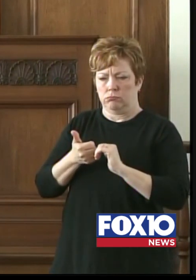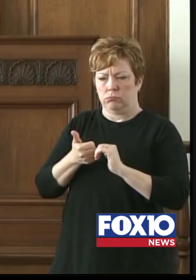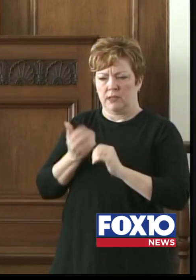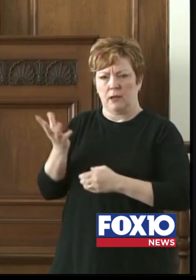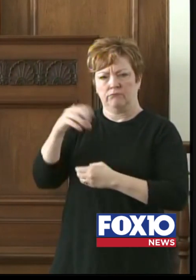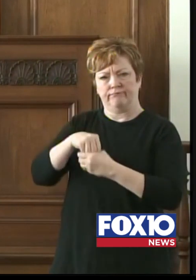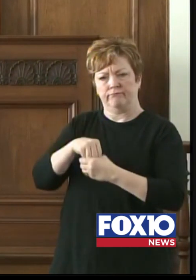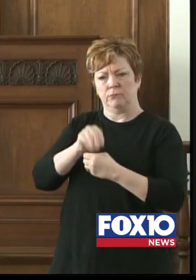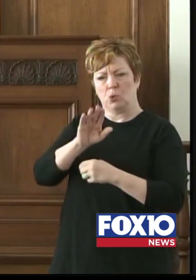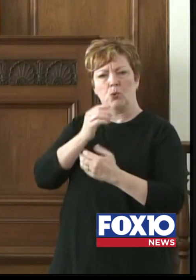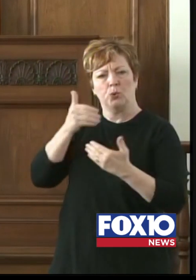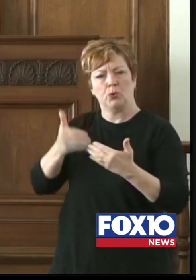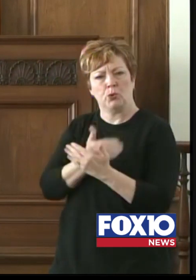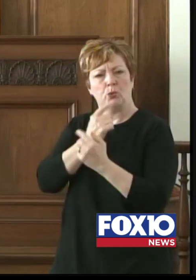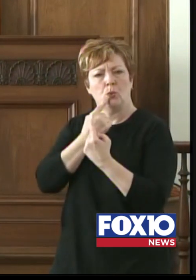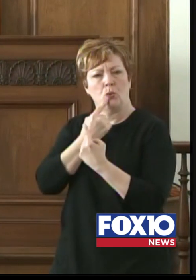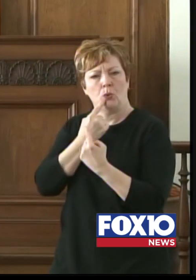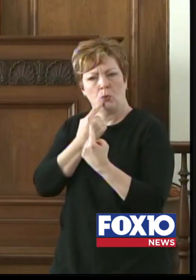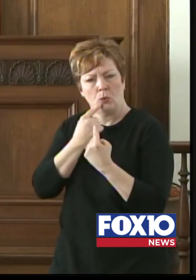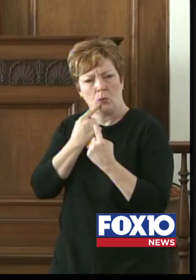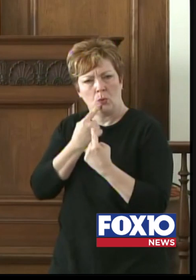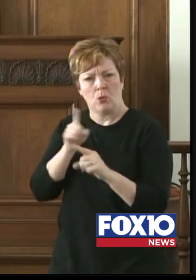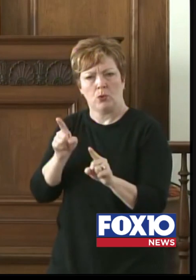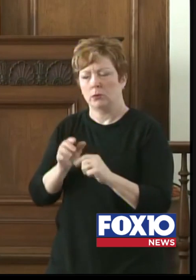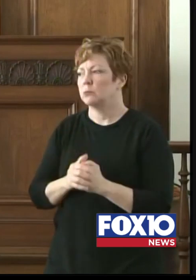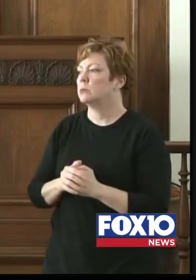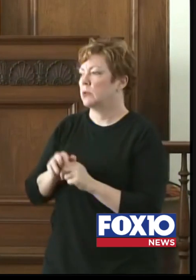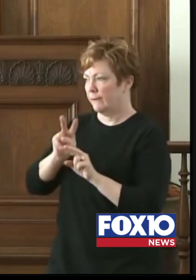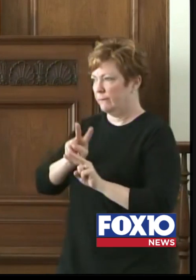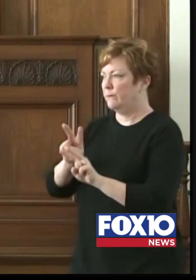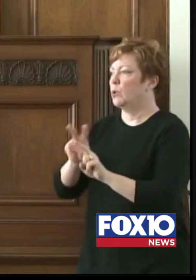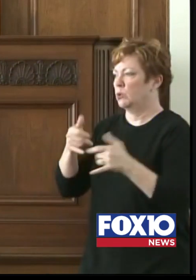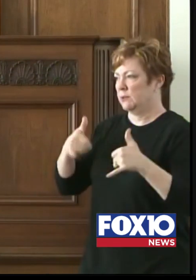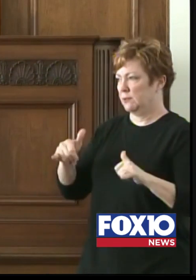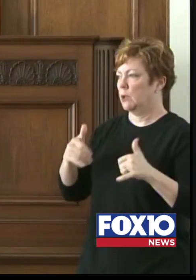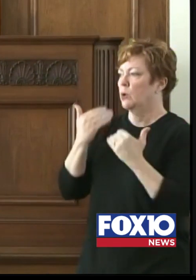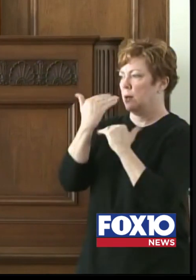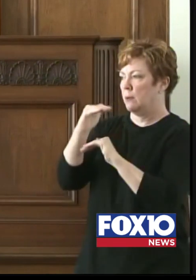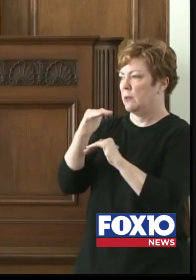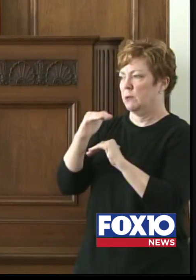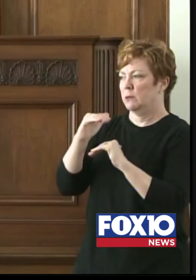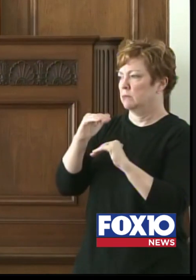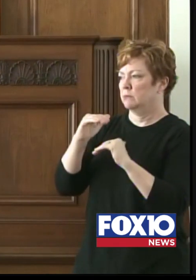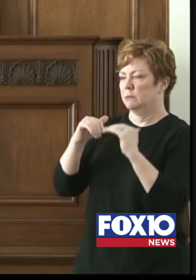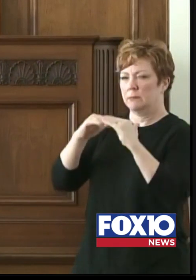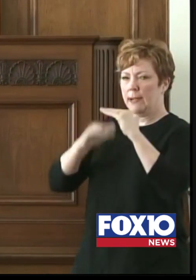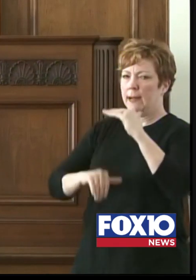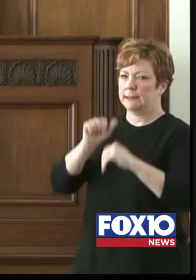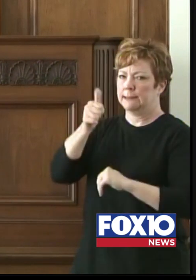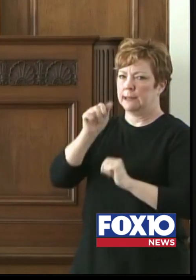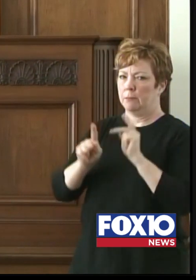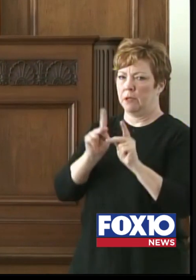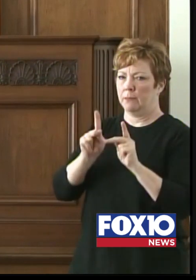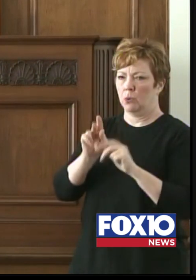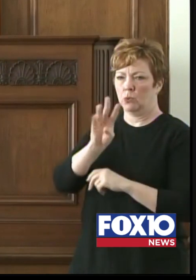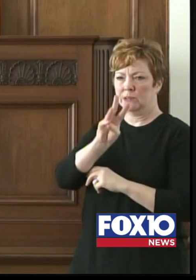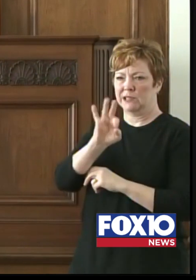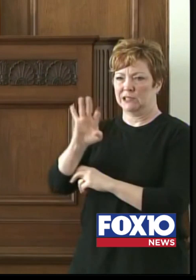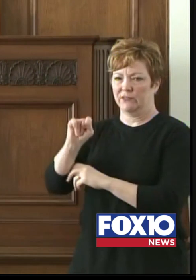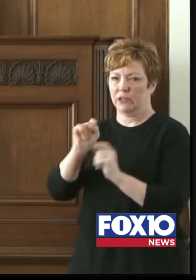still limited to no more than 10 people six feet apart.